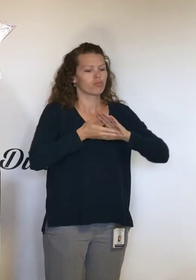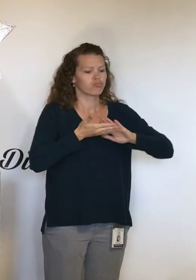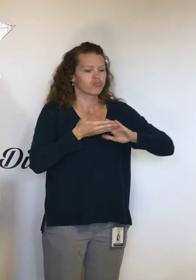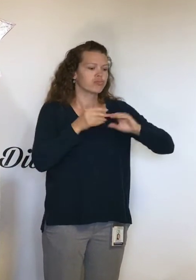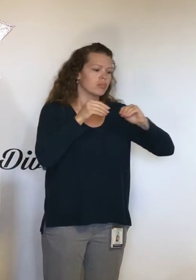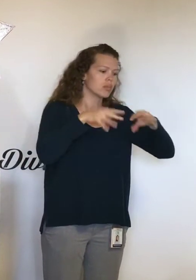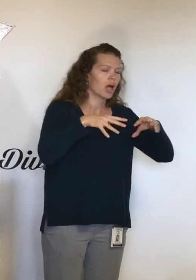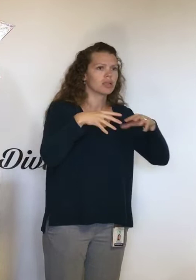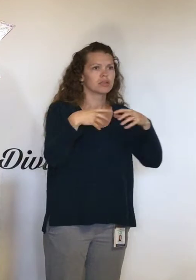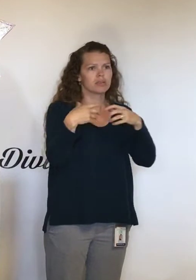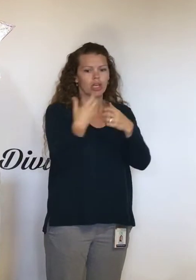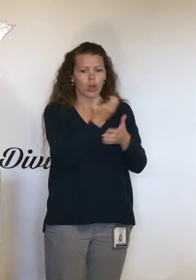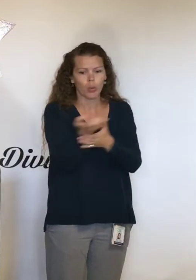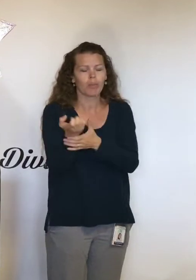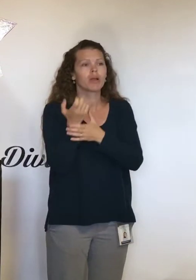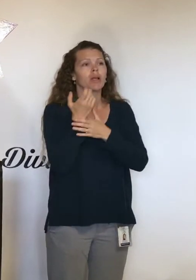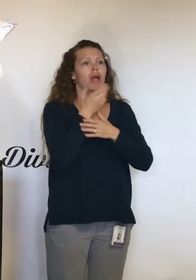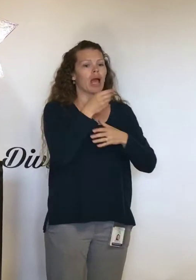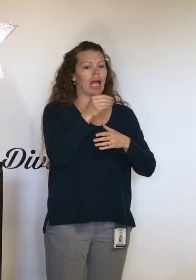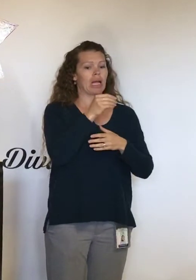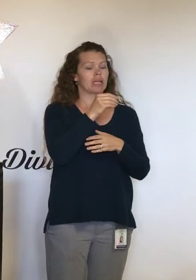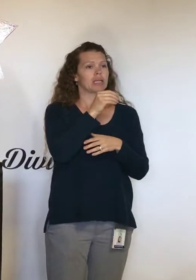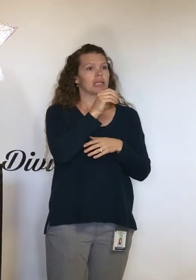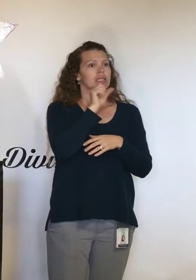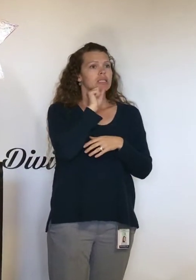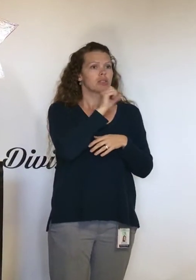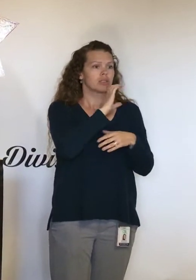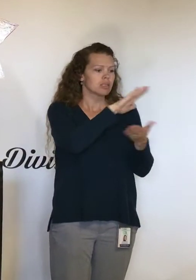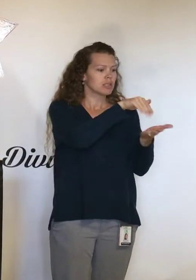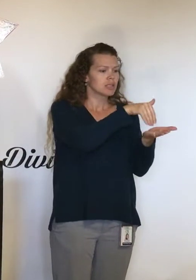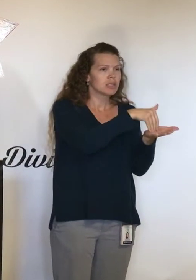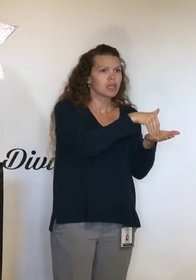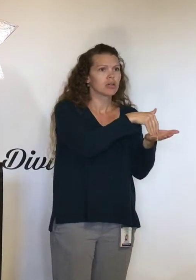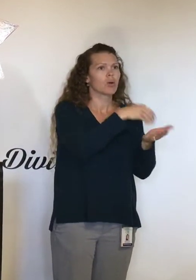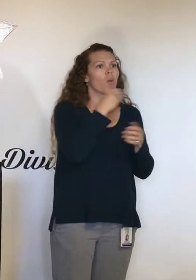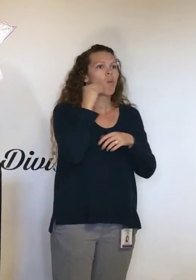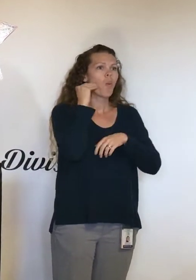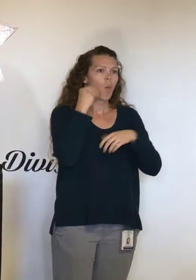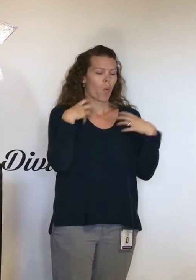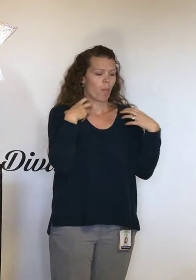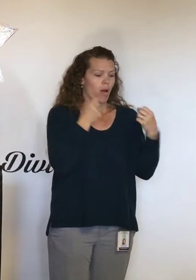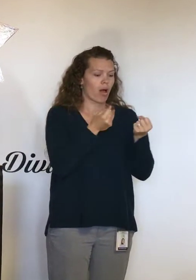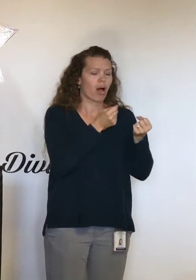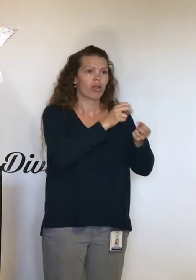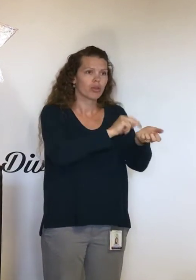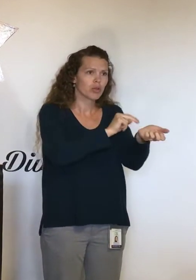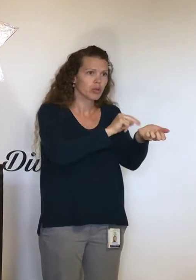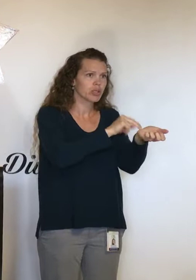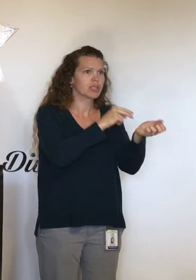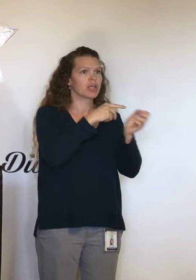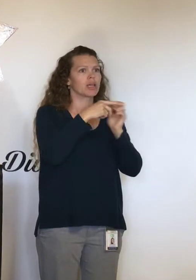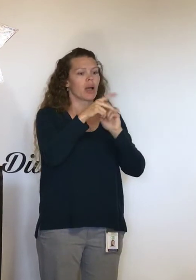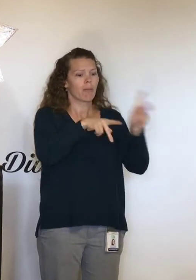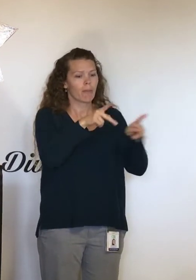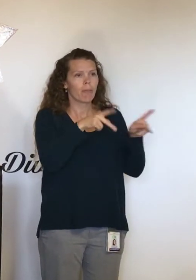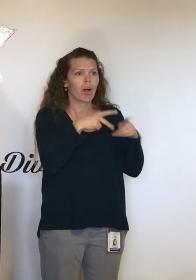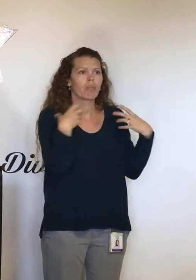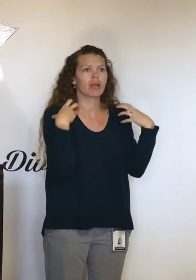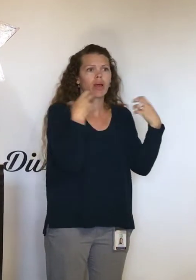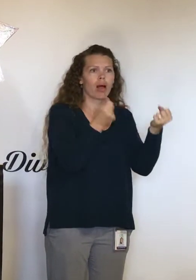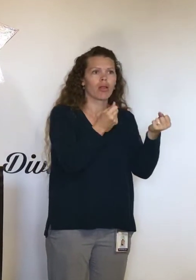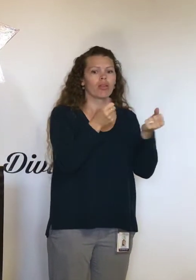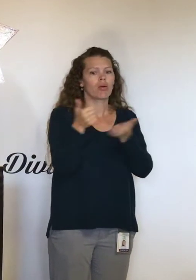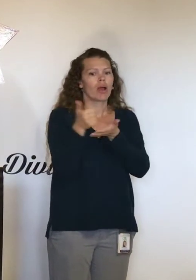Our other partners, Senior Resource, PACE, Home Health Nursing, Public Health Field Nurses are backfilling many